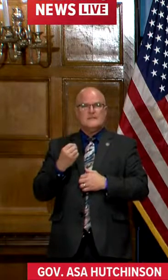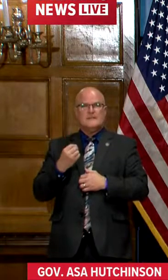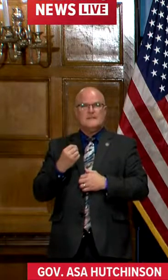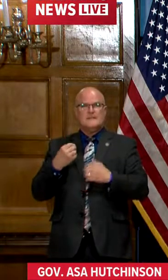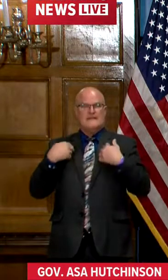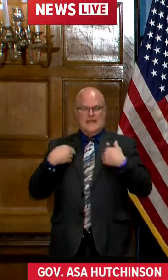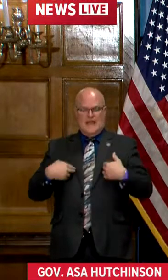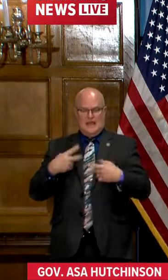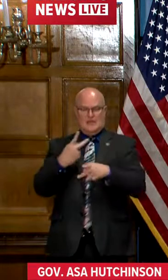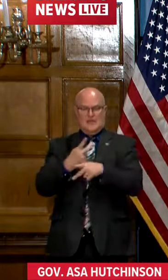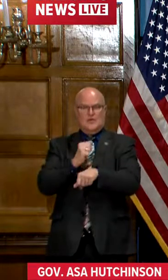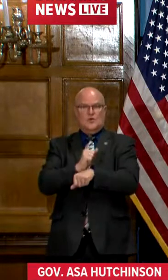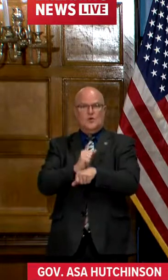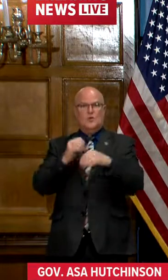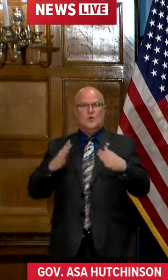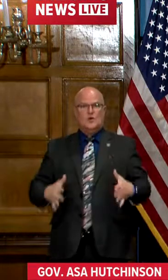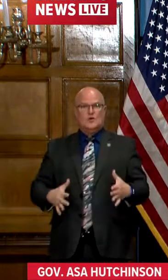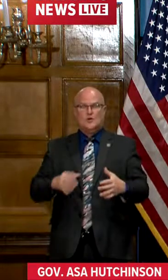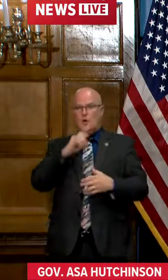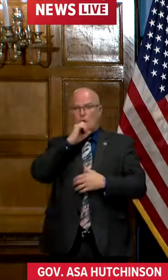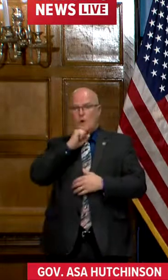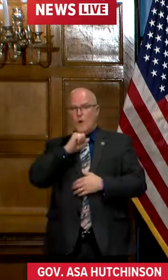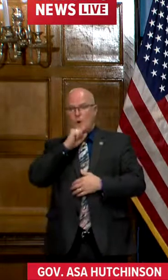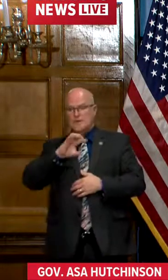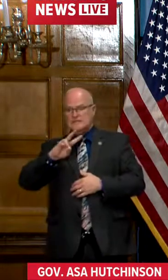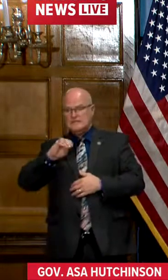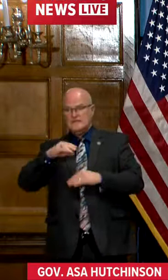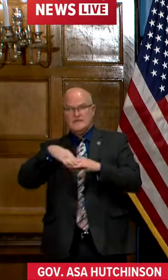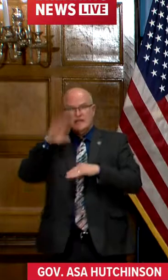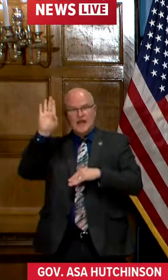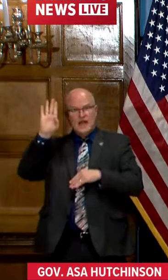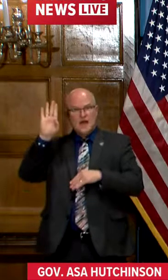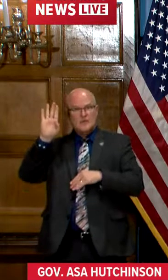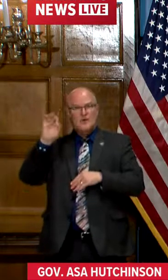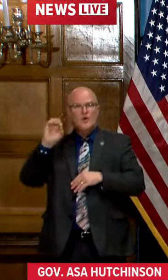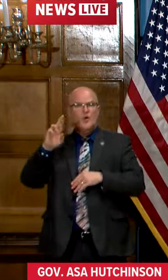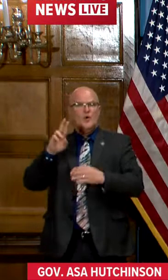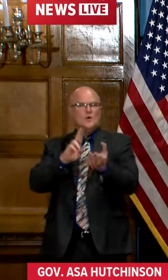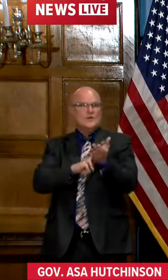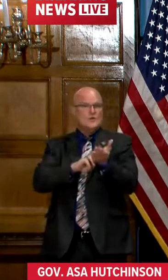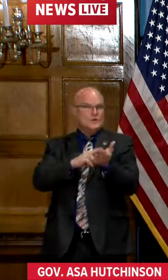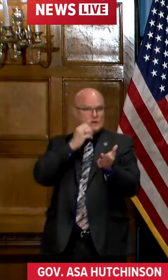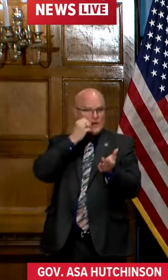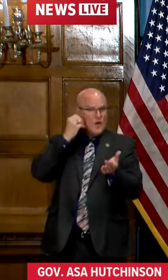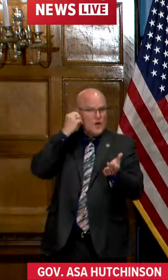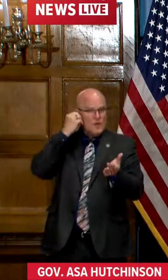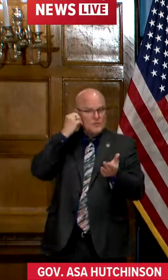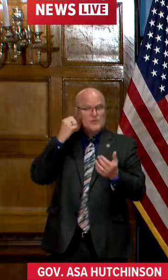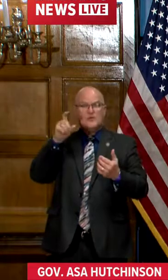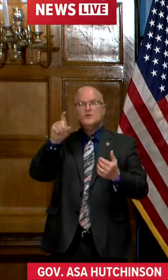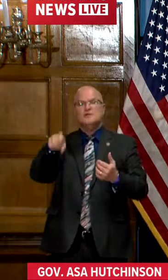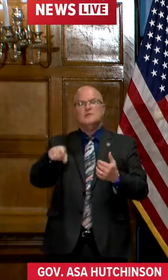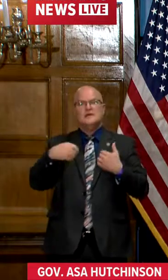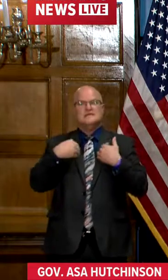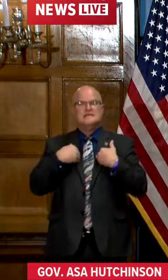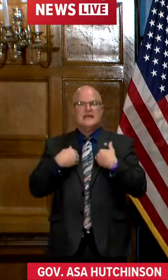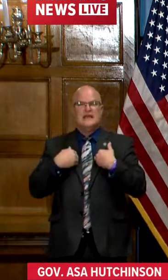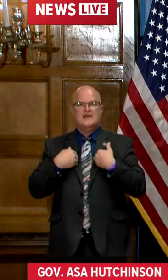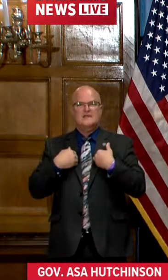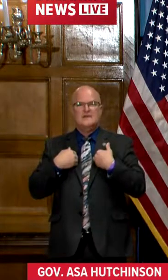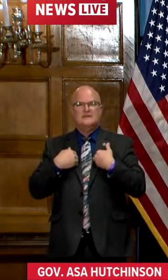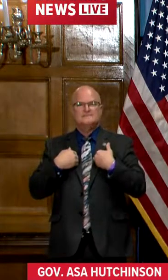health care worker or somebody 70-plus. When you're in the long-term care facility, you have to have